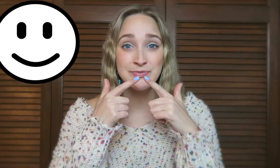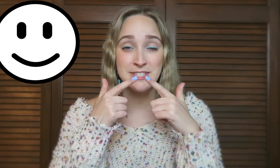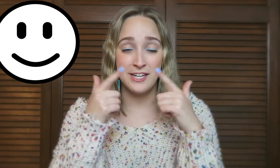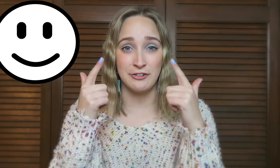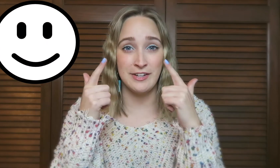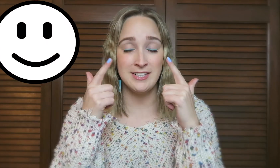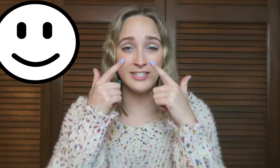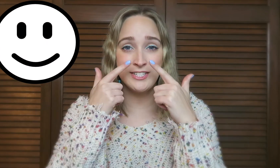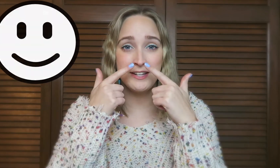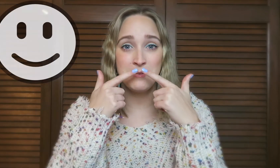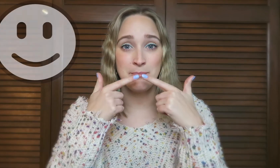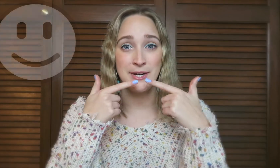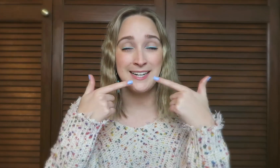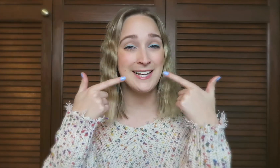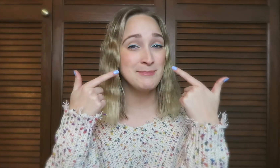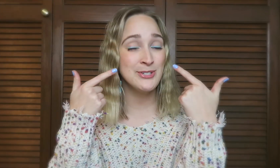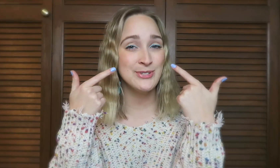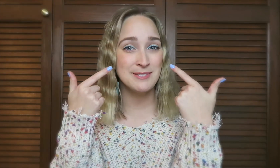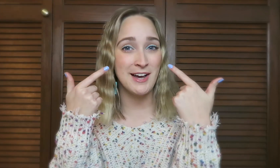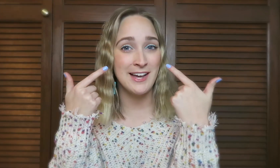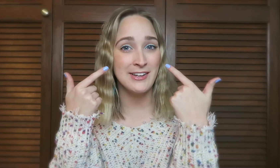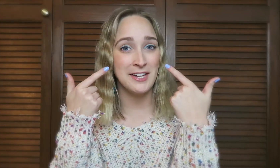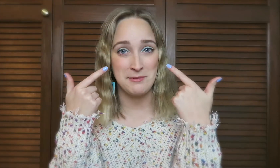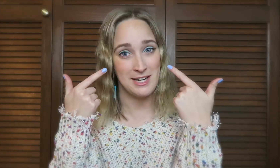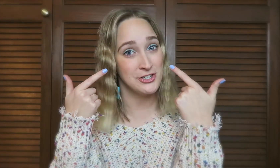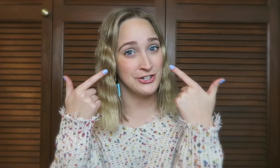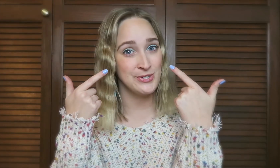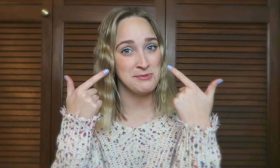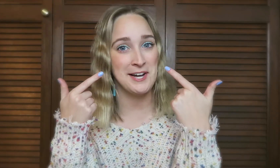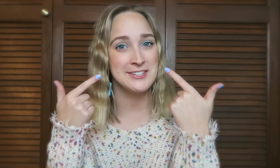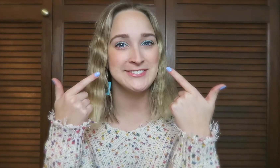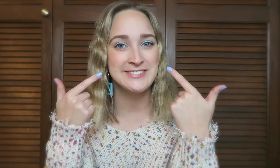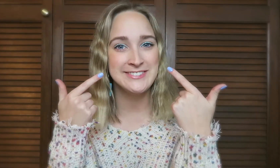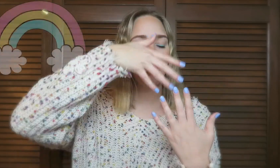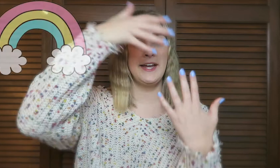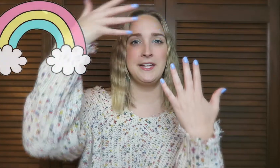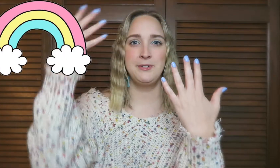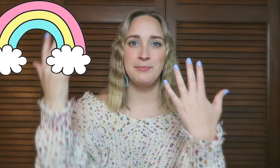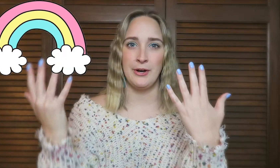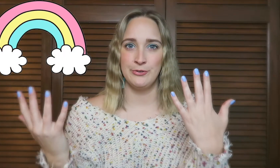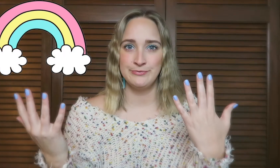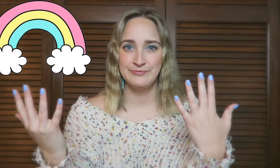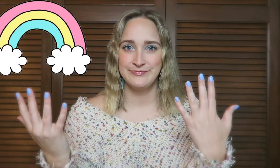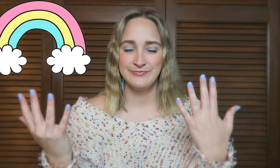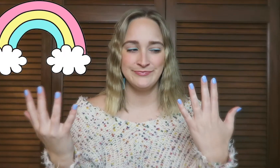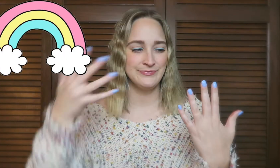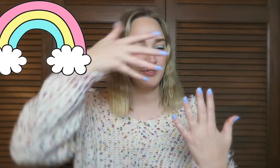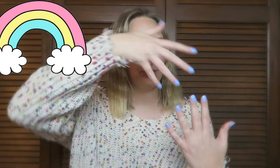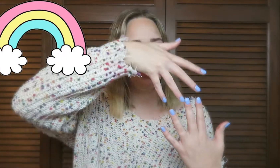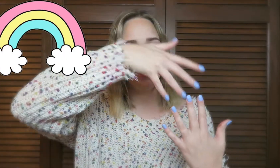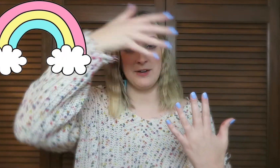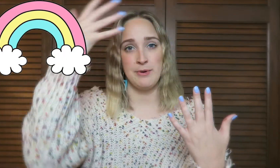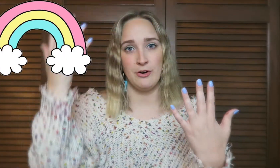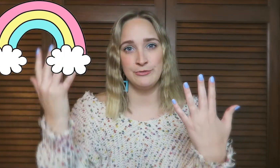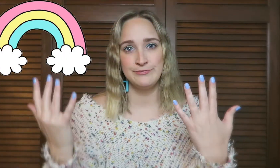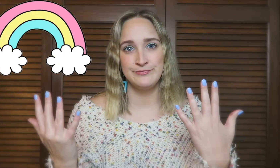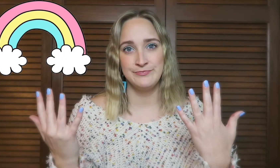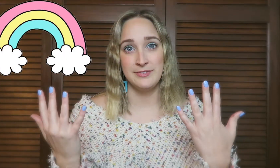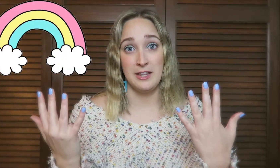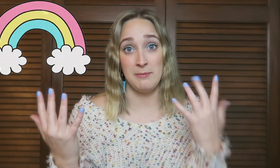Take your fingers, bring it up to a smile and make sure you smile. Rainbow. Rainbow. There